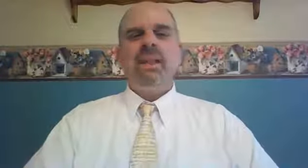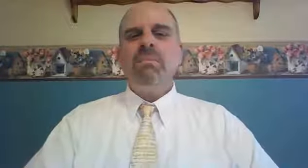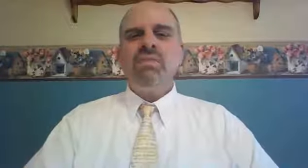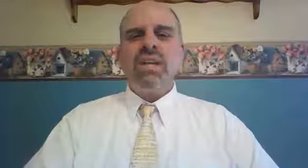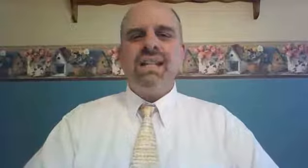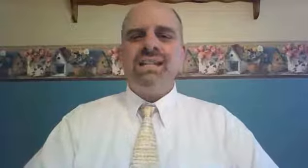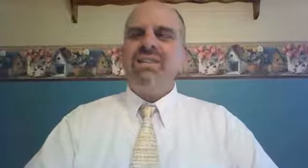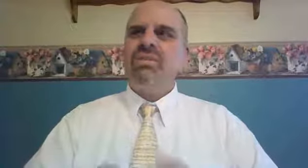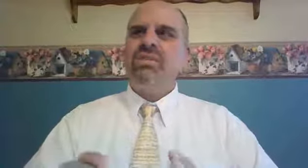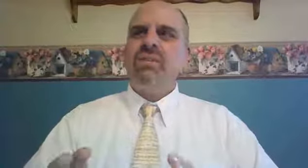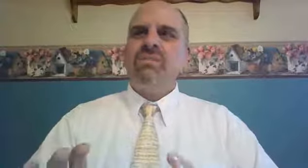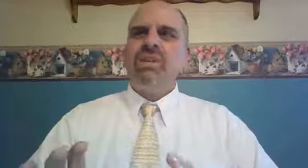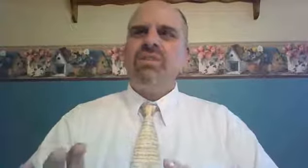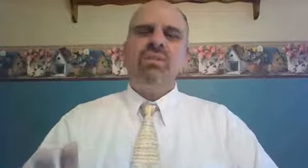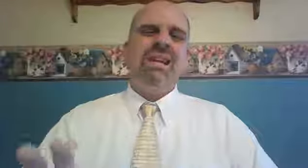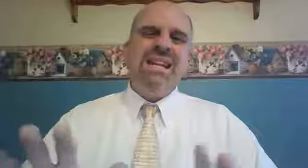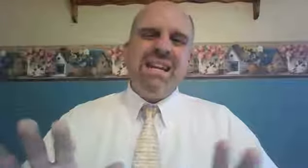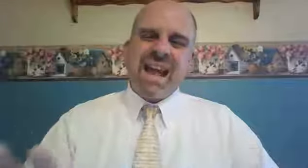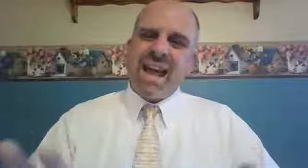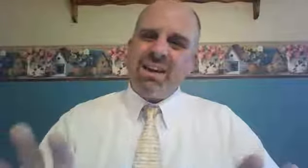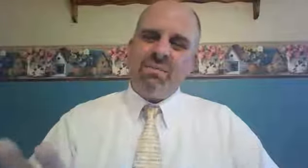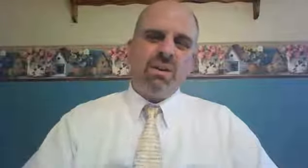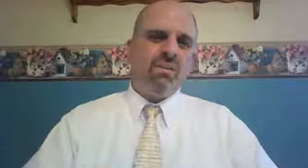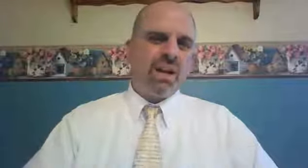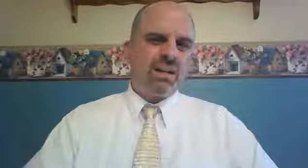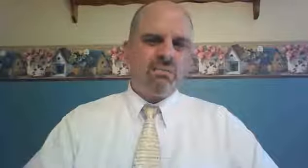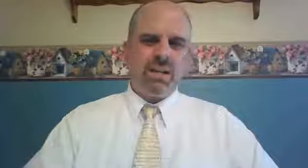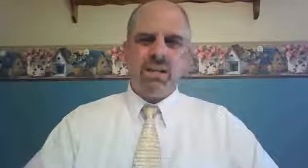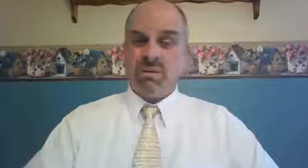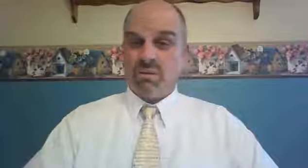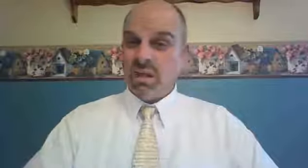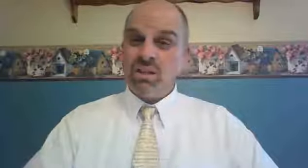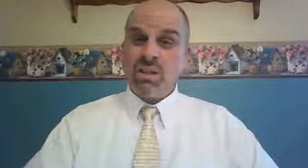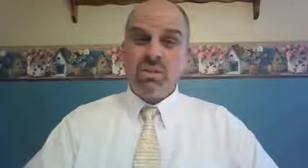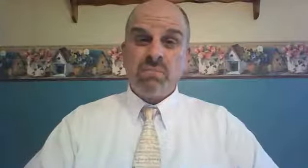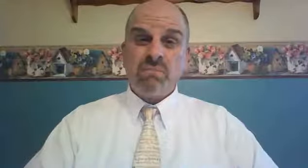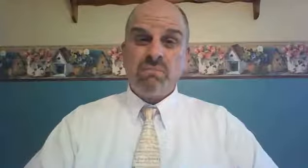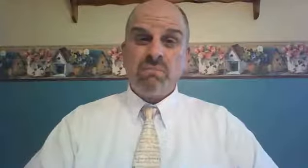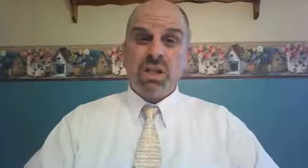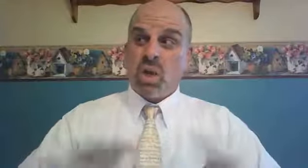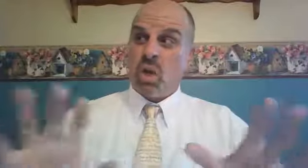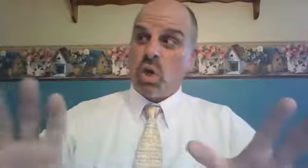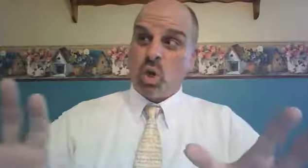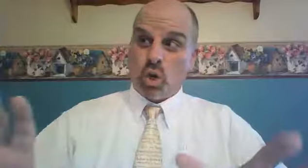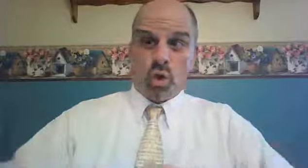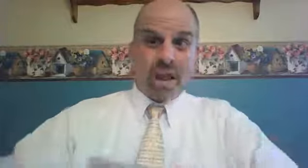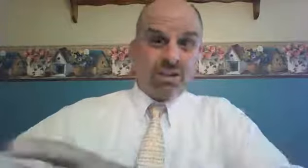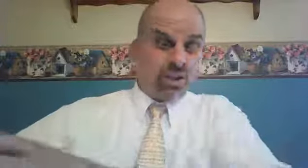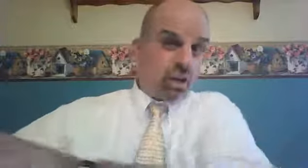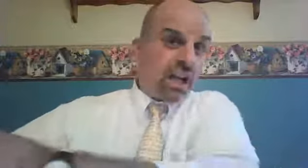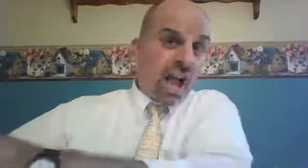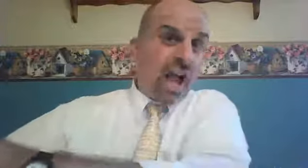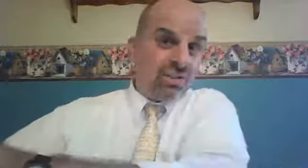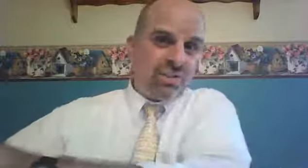let me say that this is generally not a very effective means of evangelism. Go back to your gods.